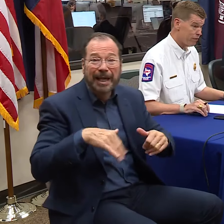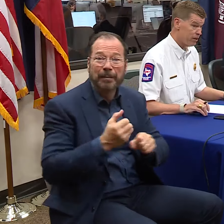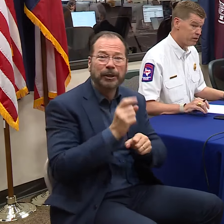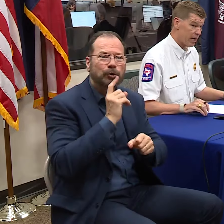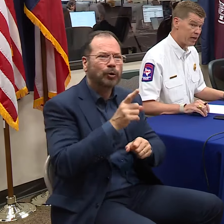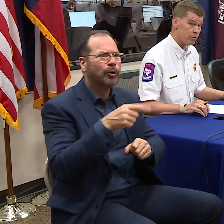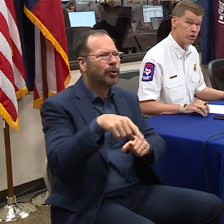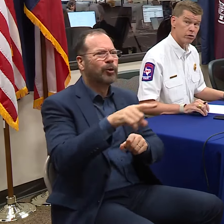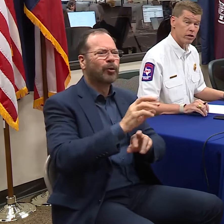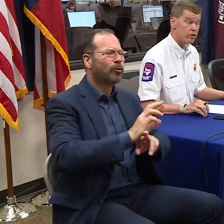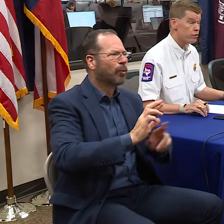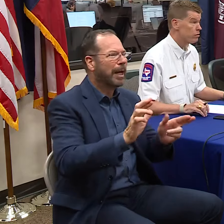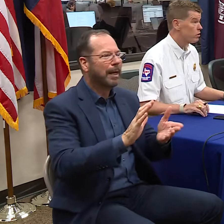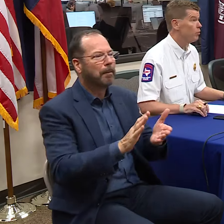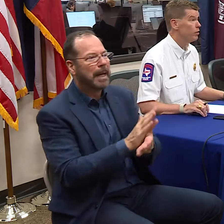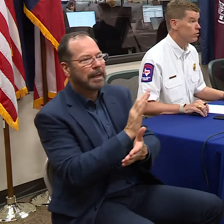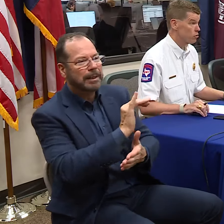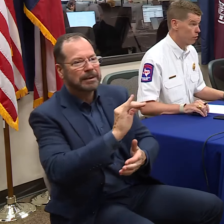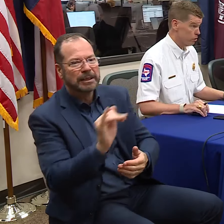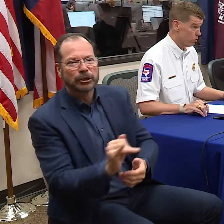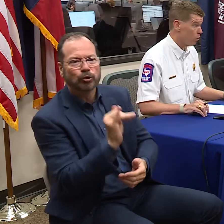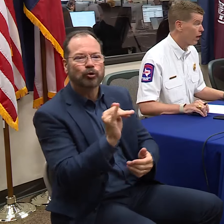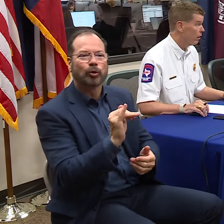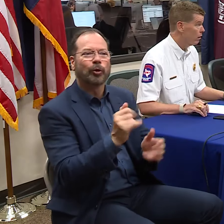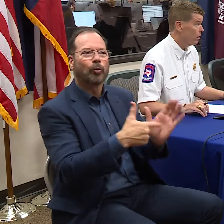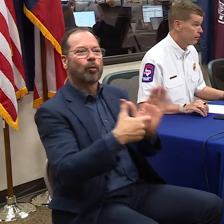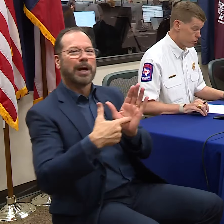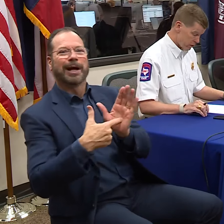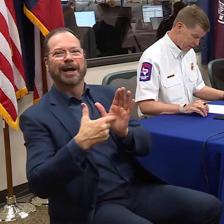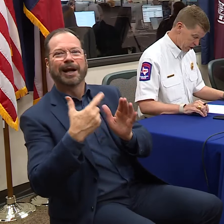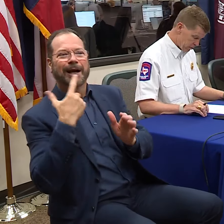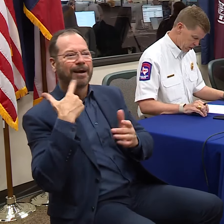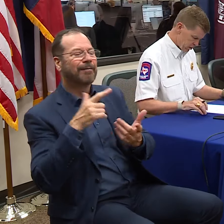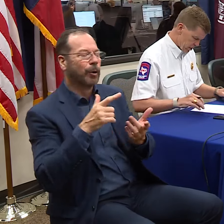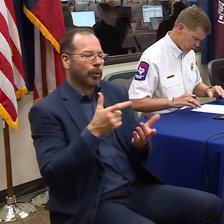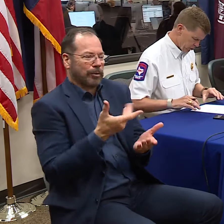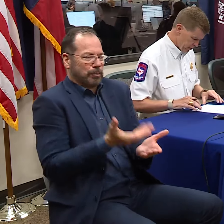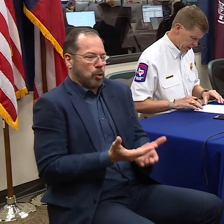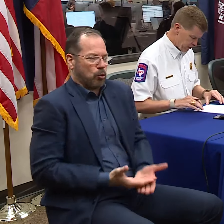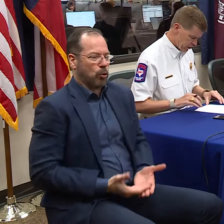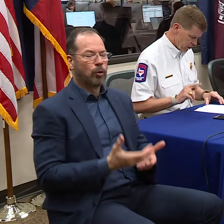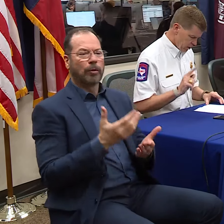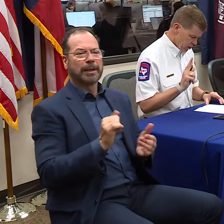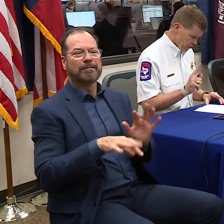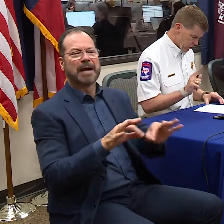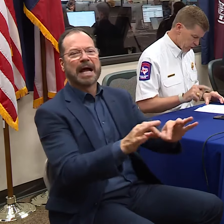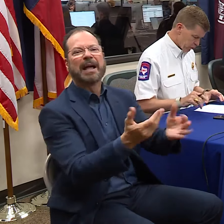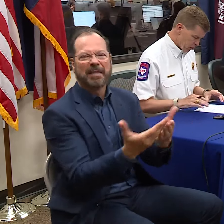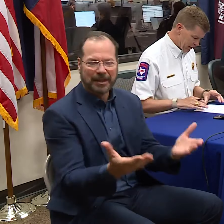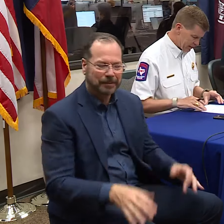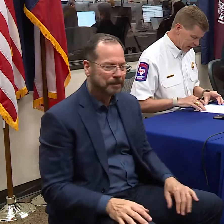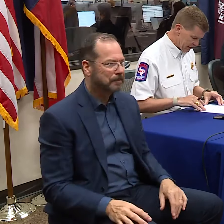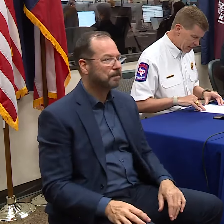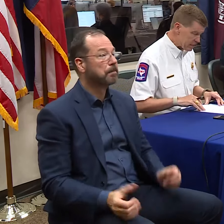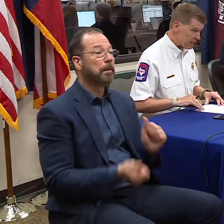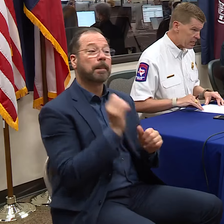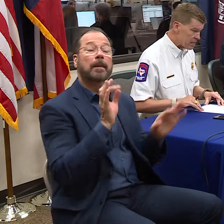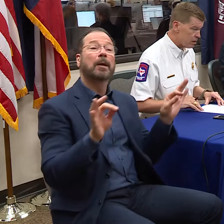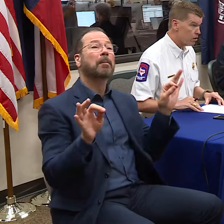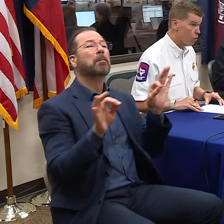you have all of the documents your insurance company is going to require that you have them able to find. Most importantly,